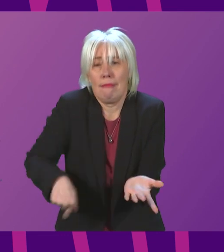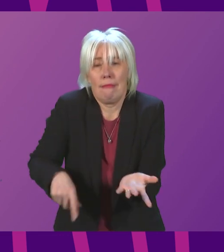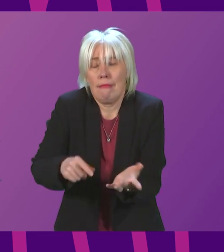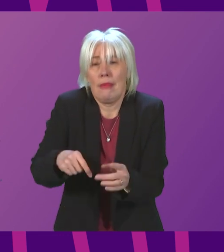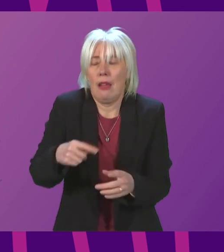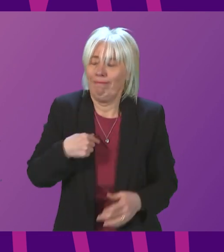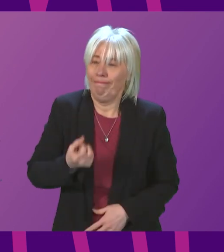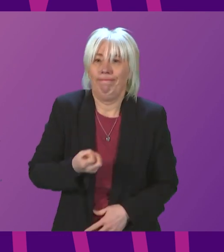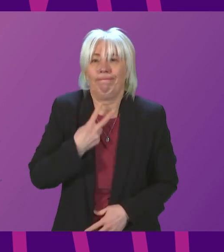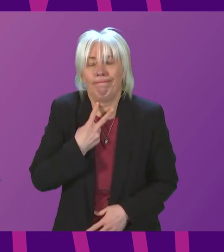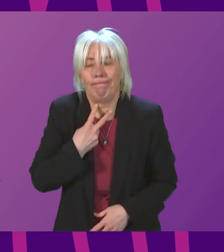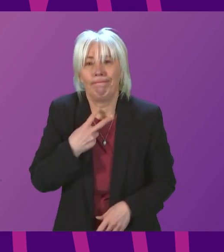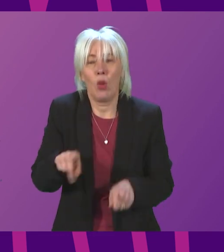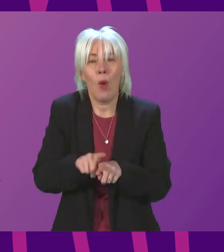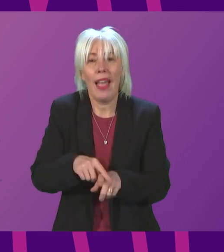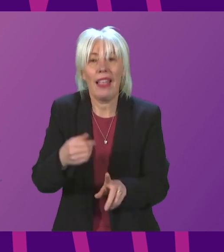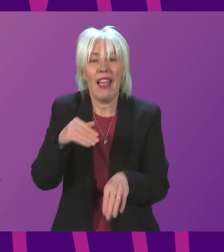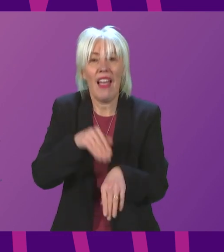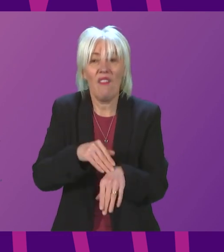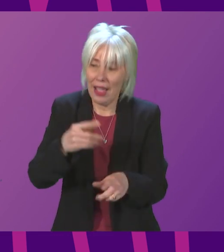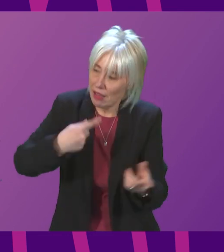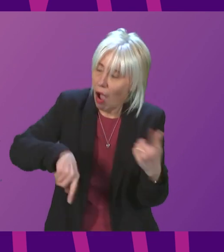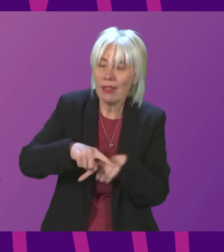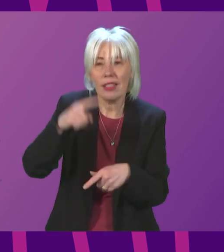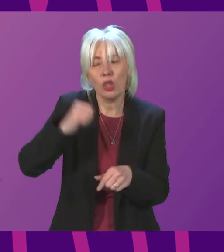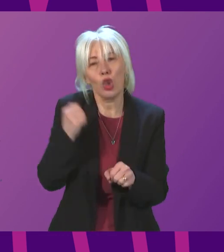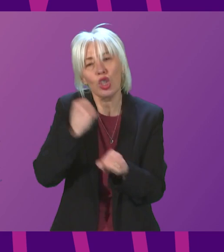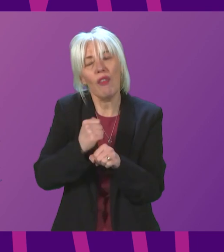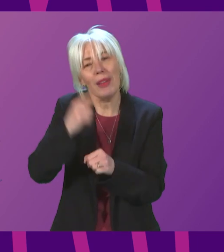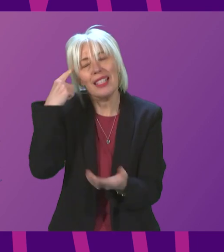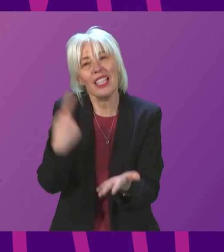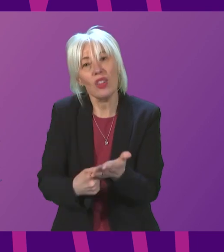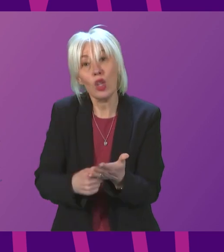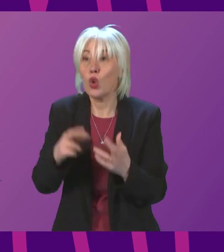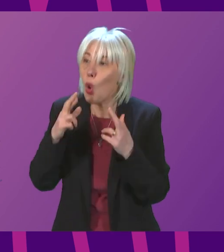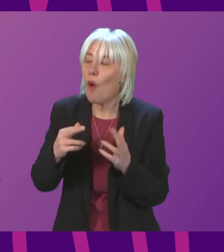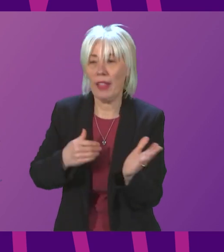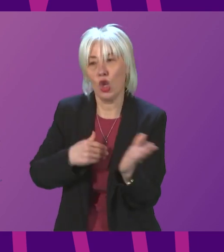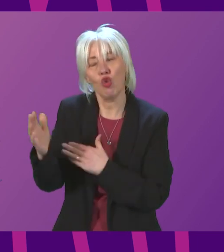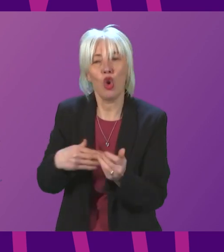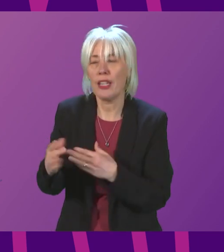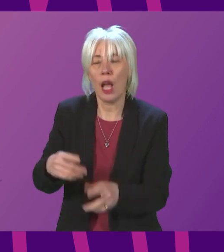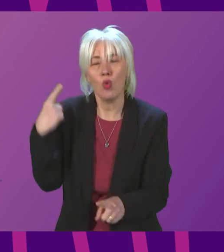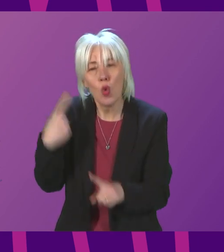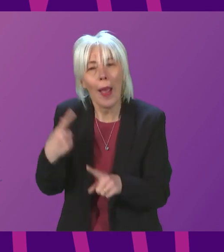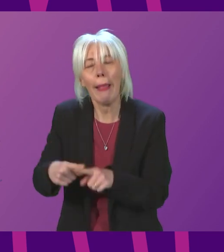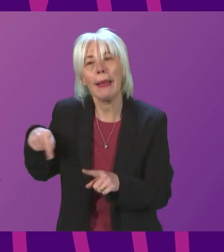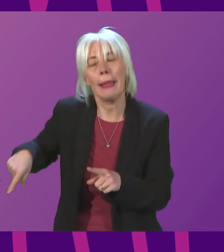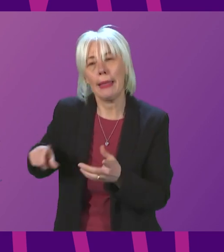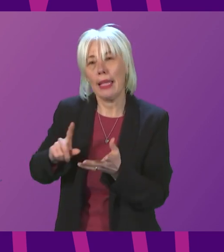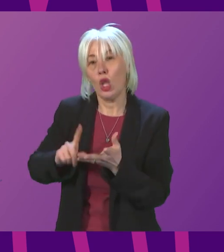regret that because it has a knock-on effect on Scottish Government decision-making, and I hope they get their act together, and I hope they get their act together quickly.